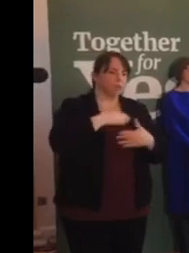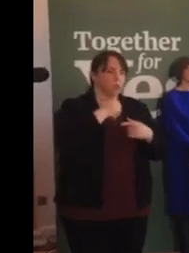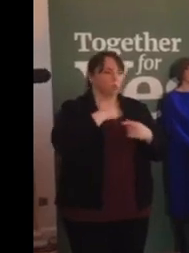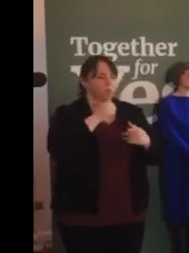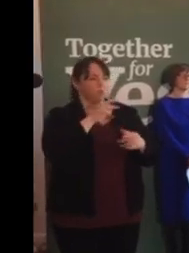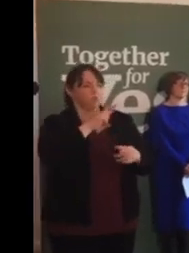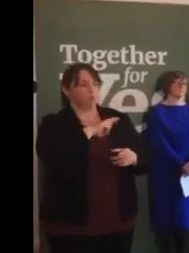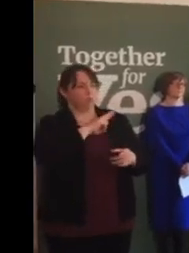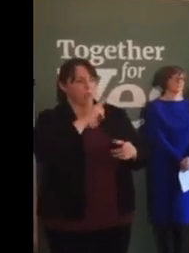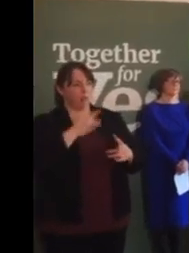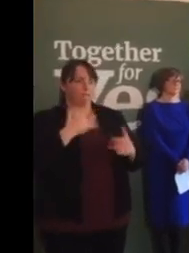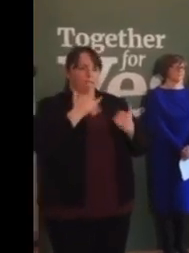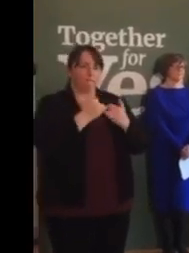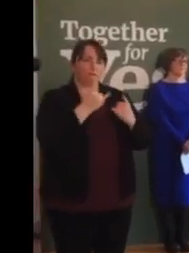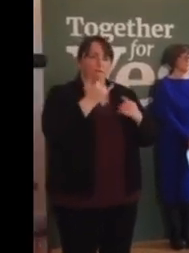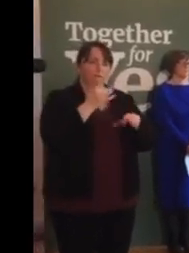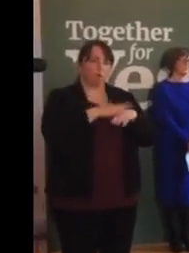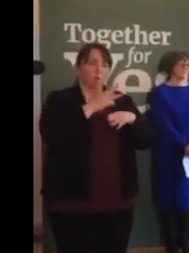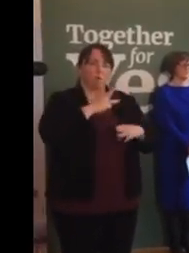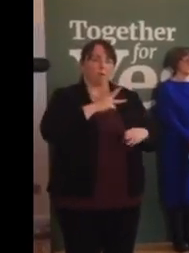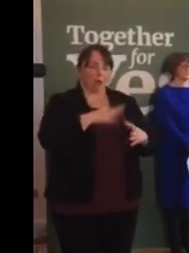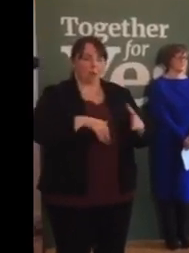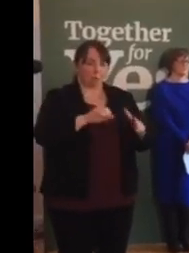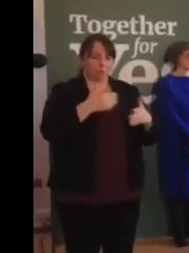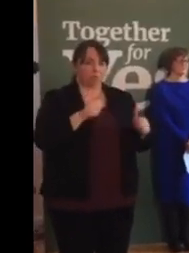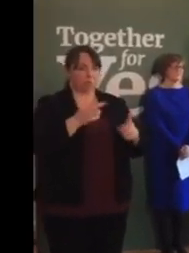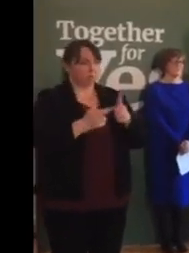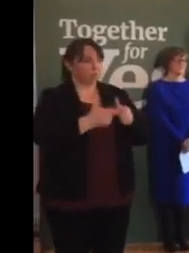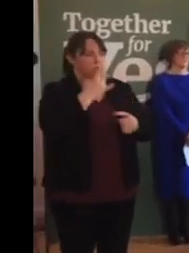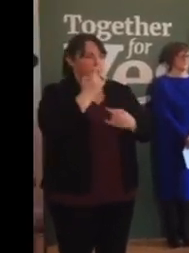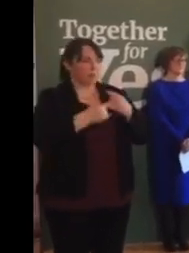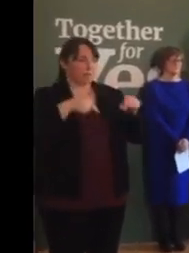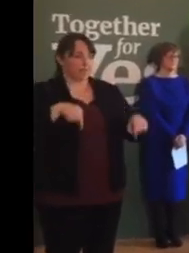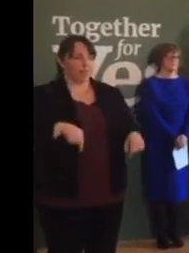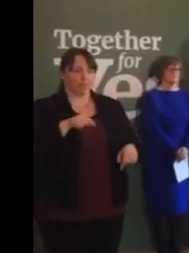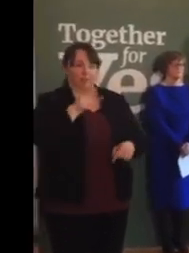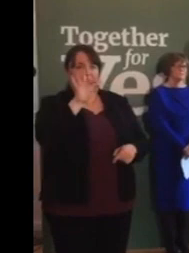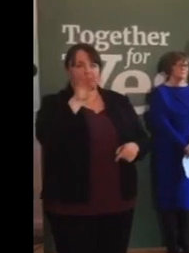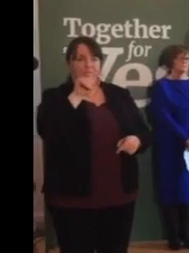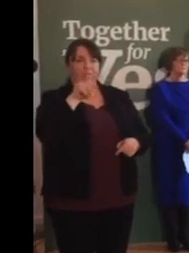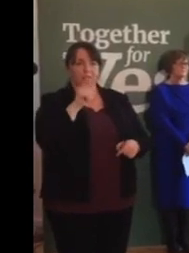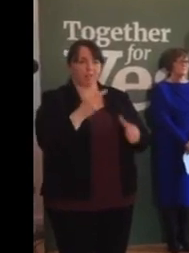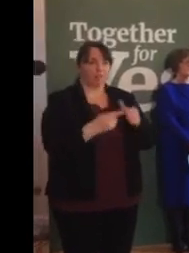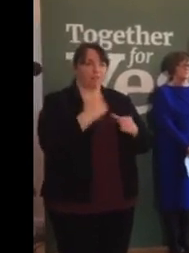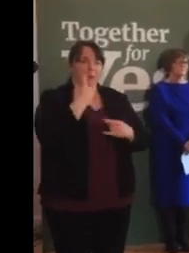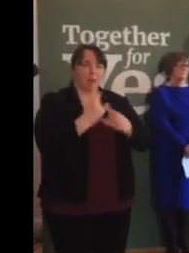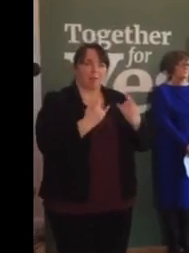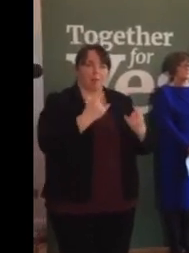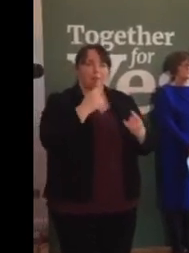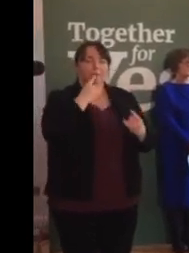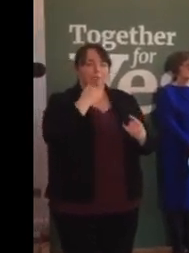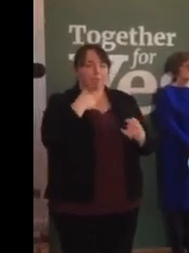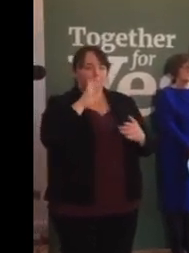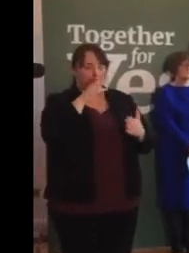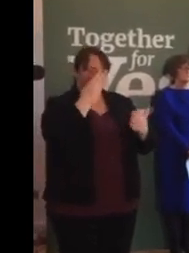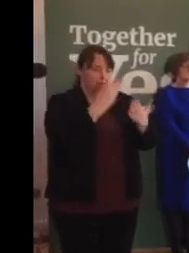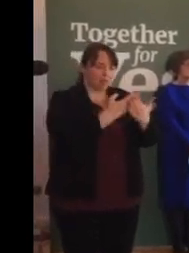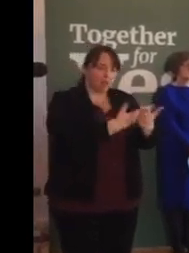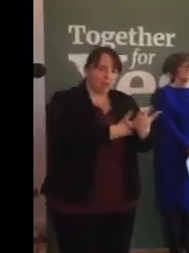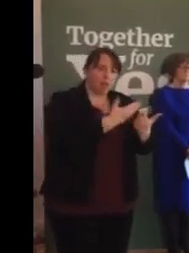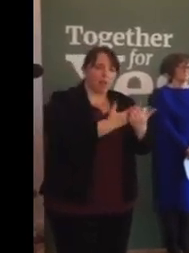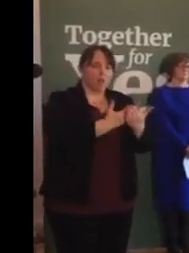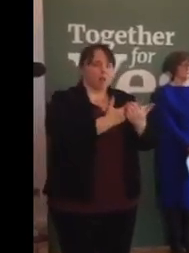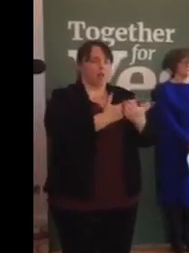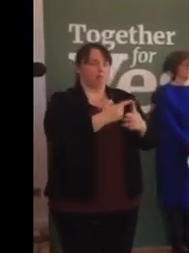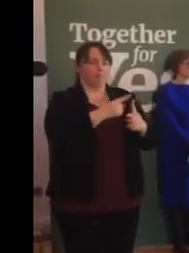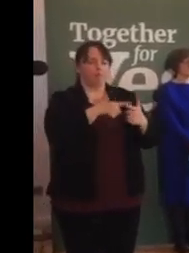lives. Abortions happen. They happen here. That's a fact. And we must put in place laws and services